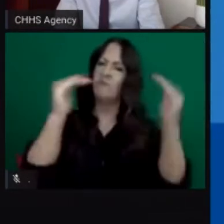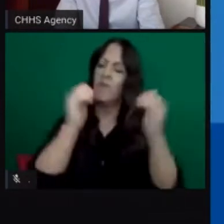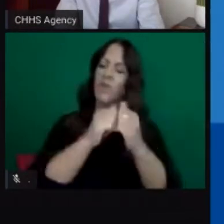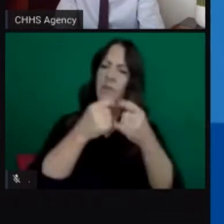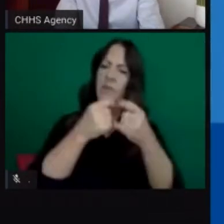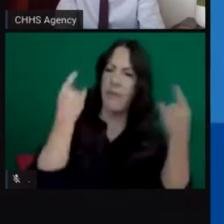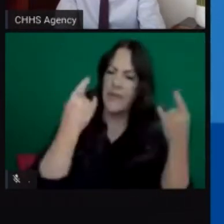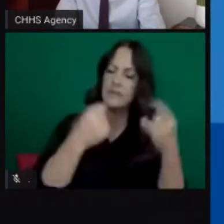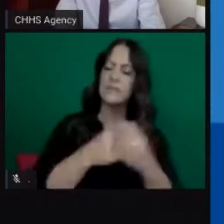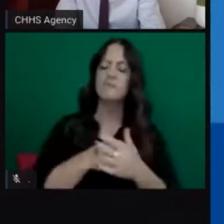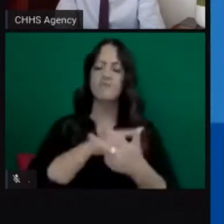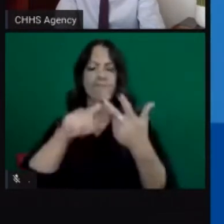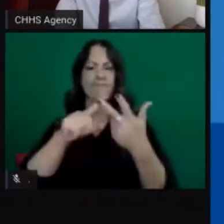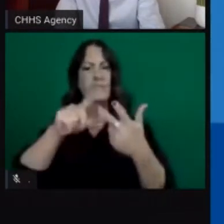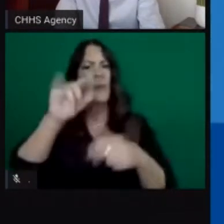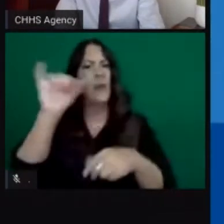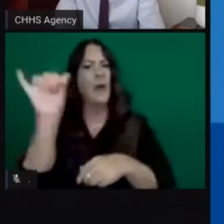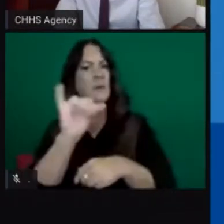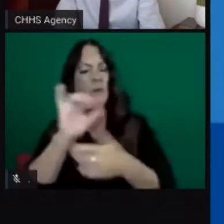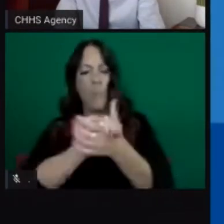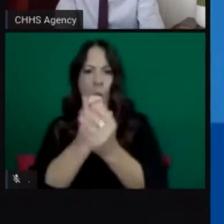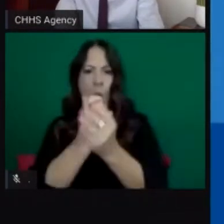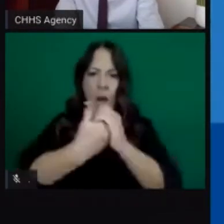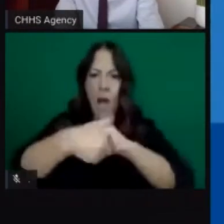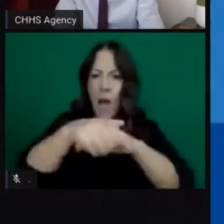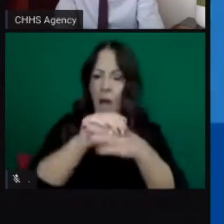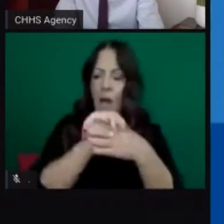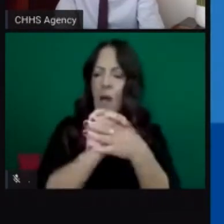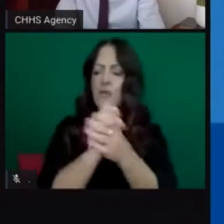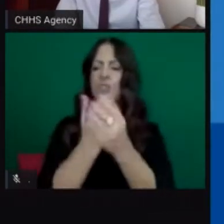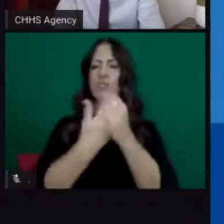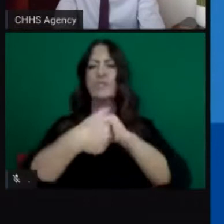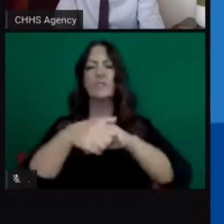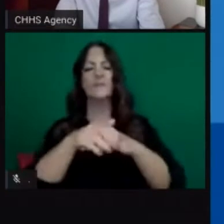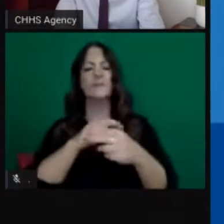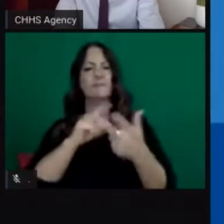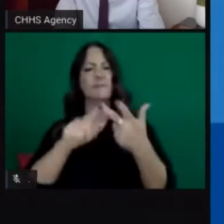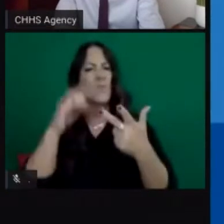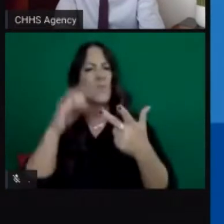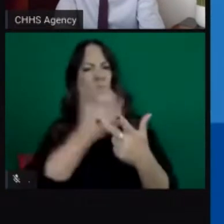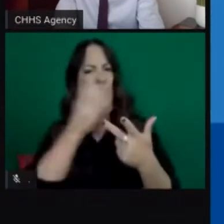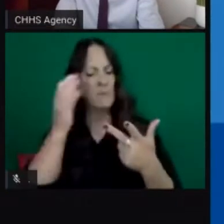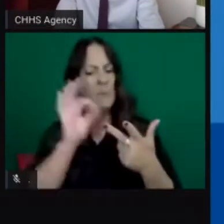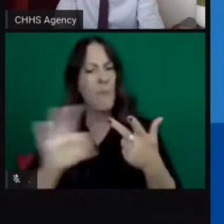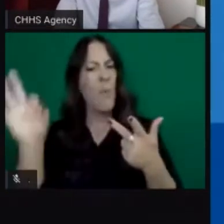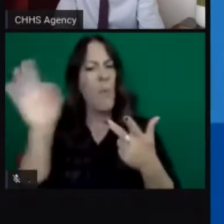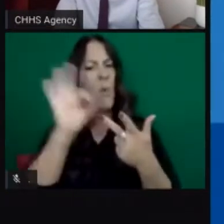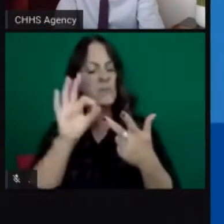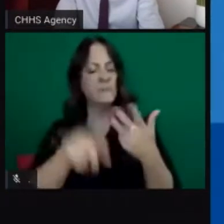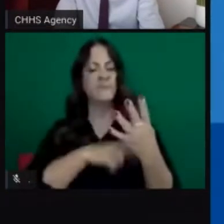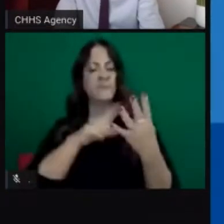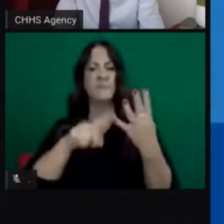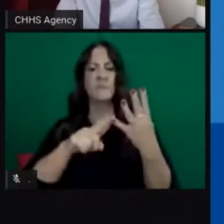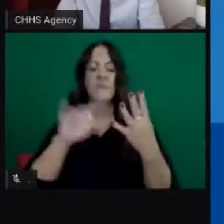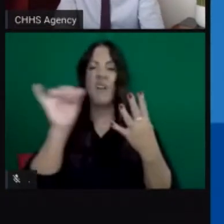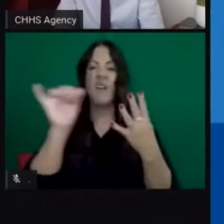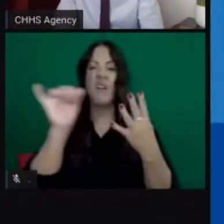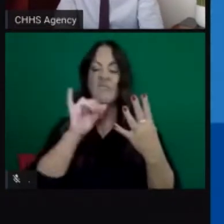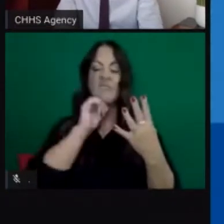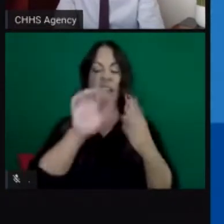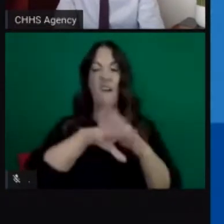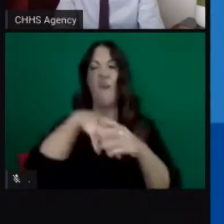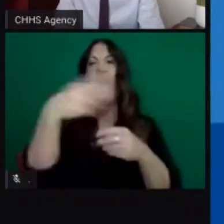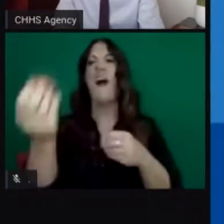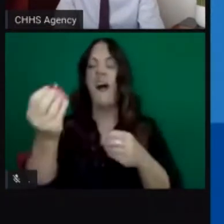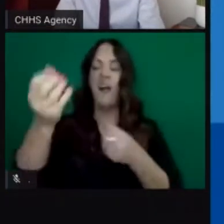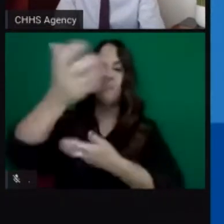washing your hands uh and minimizing mixing when possible as dr pon mentioned you know with